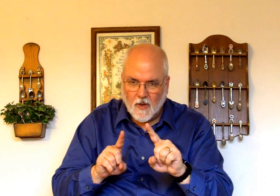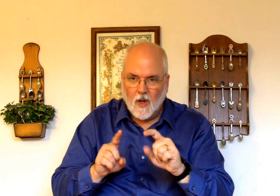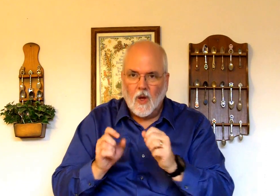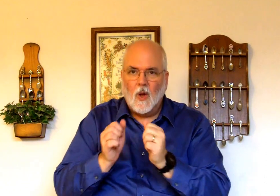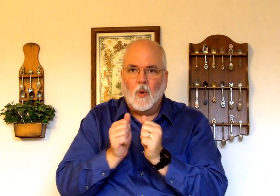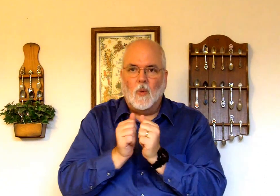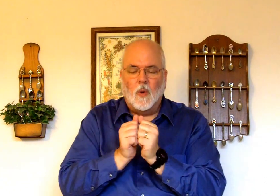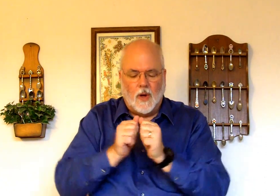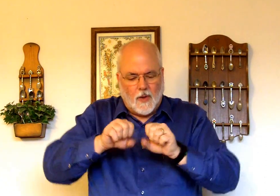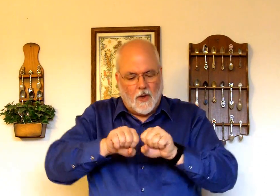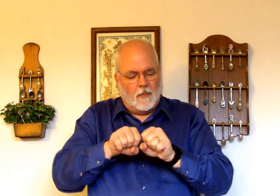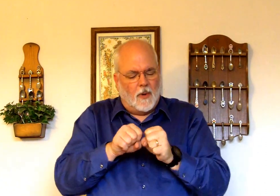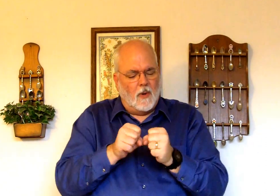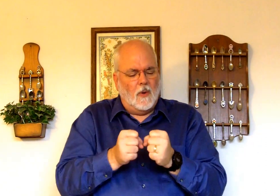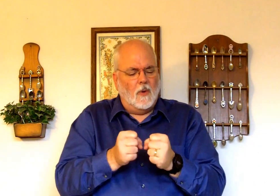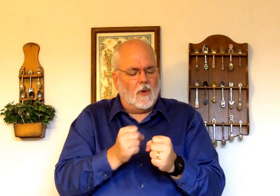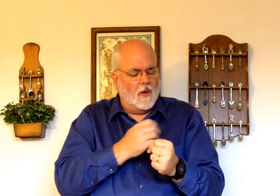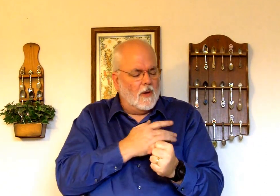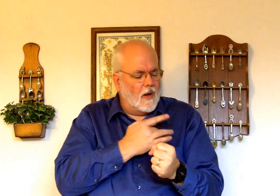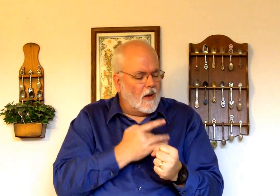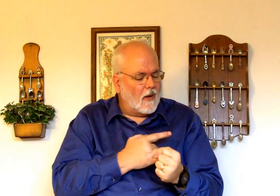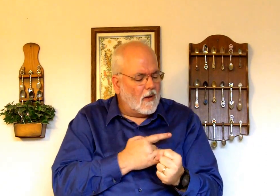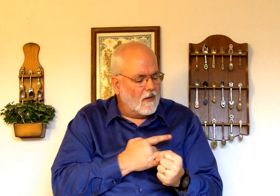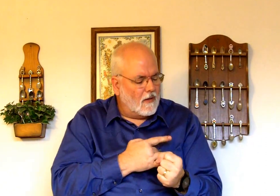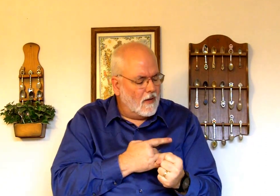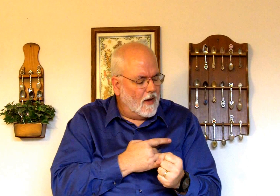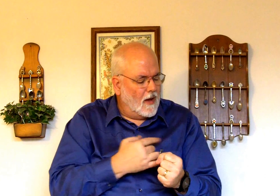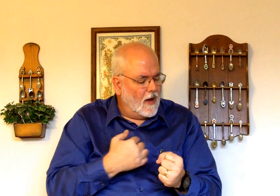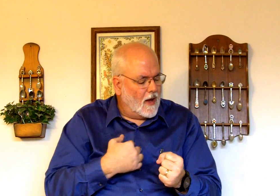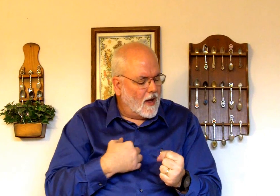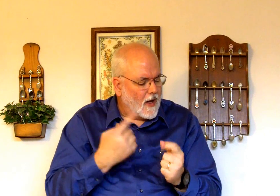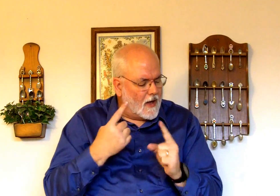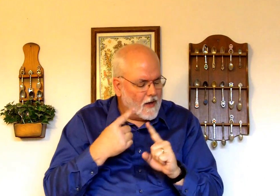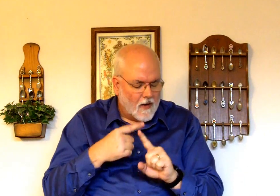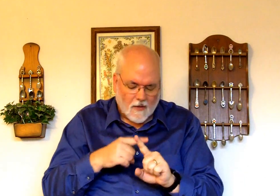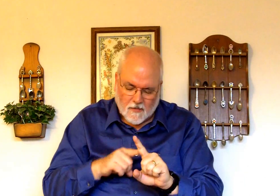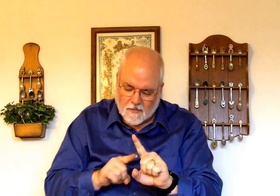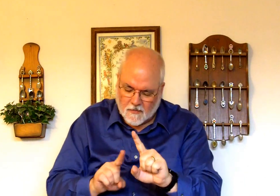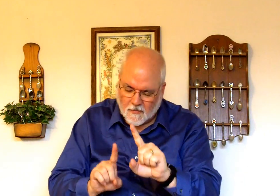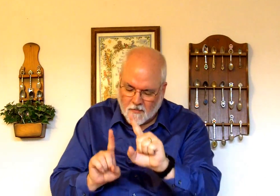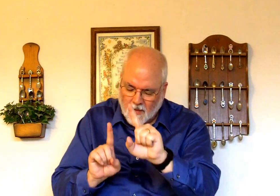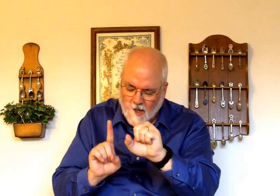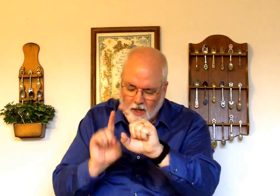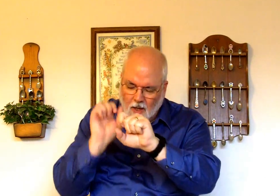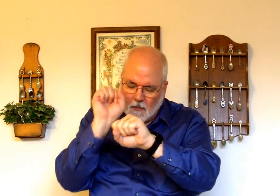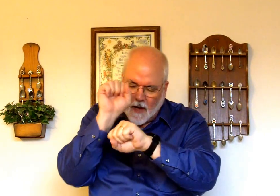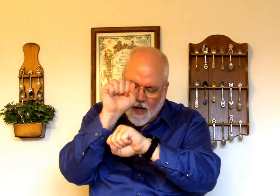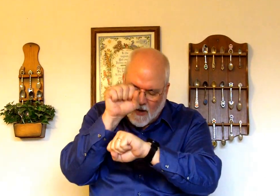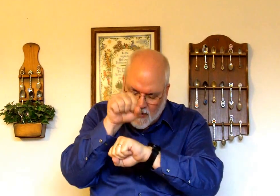With a broken heart, I come. Bowing